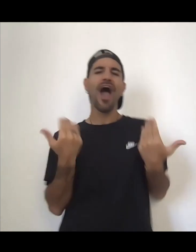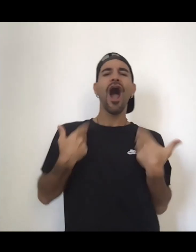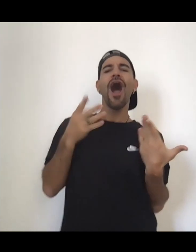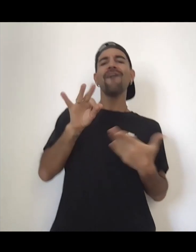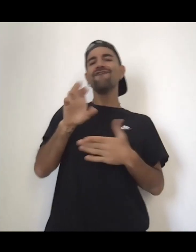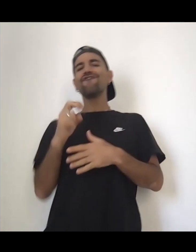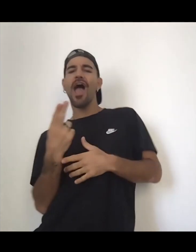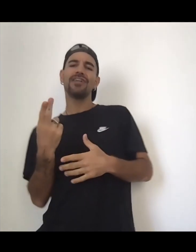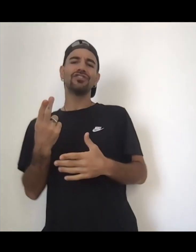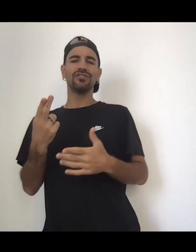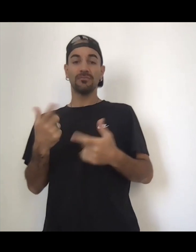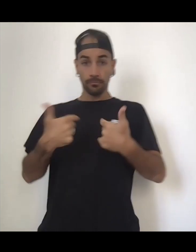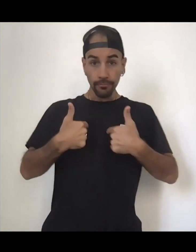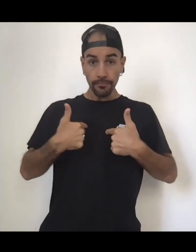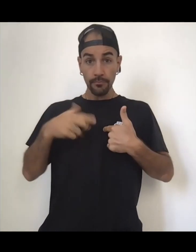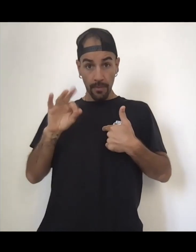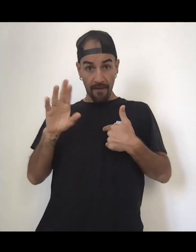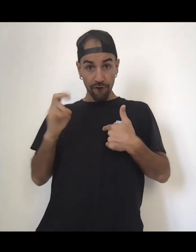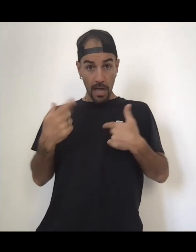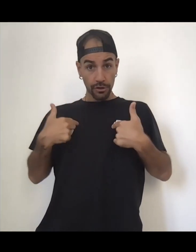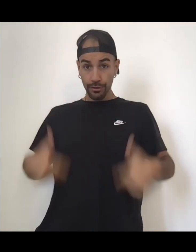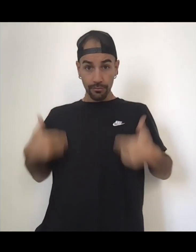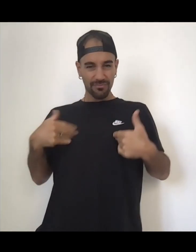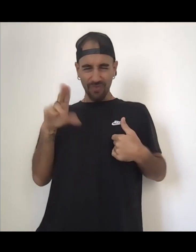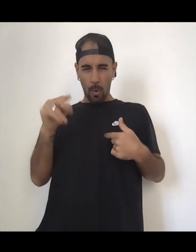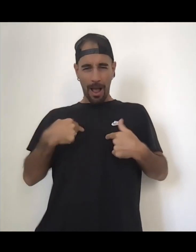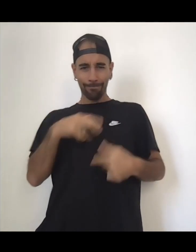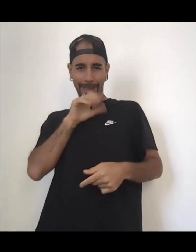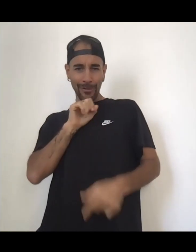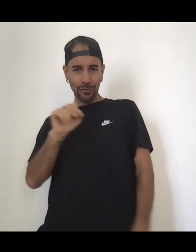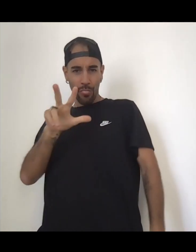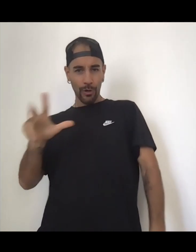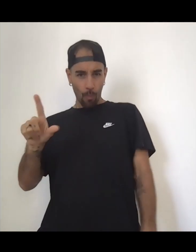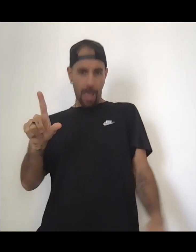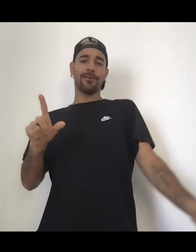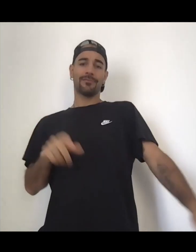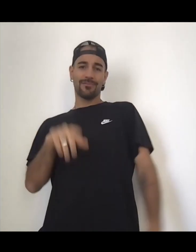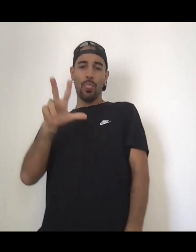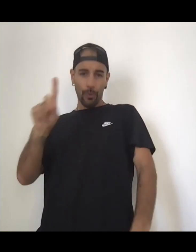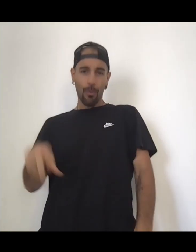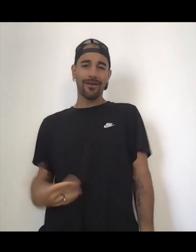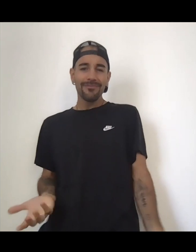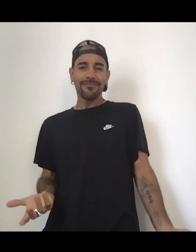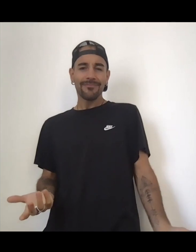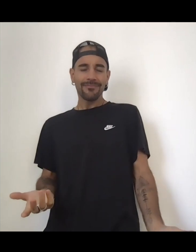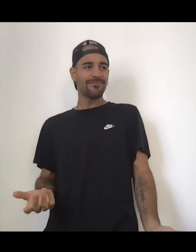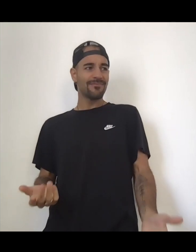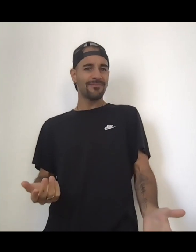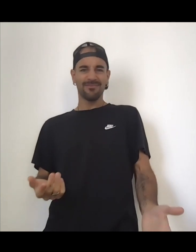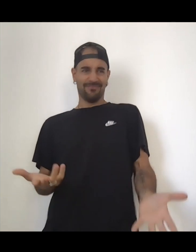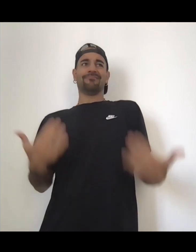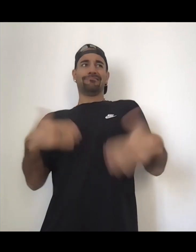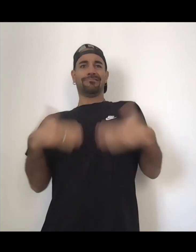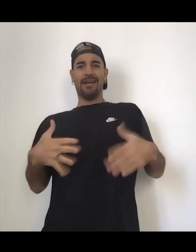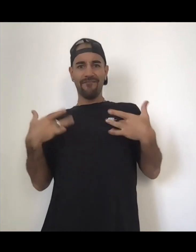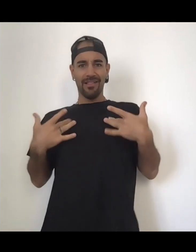I'm 31. It's like, Lordy Lord, we're falling apart. Kidding, but like, what is that about? Sometimes